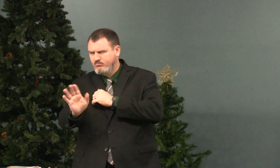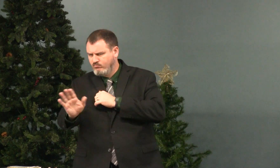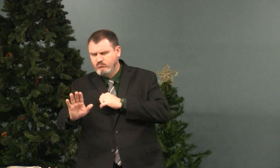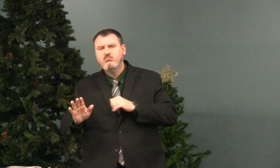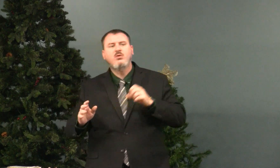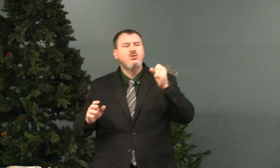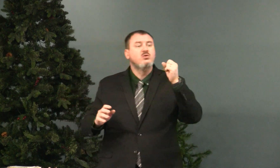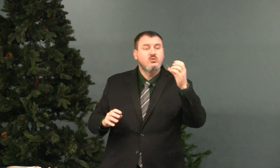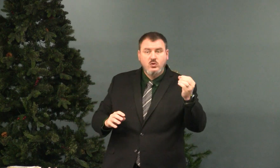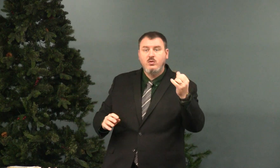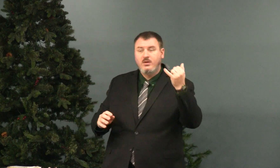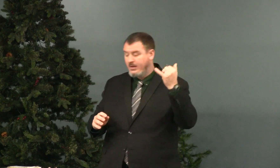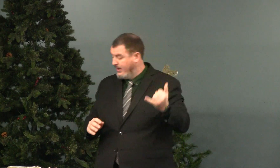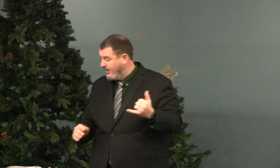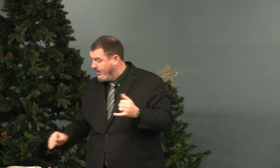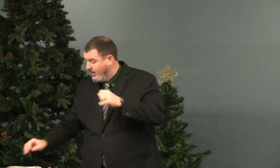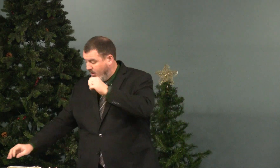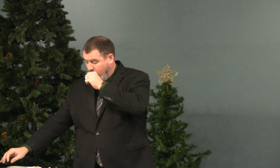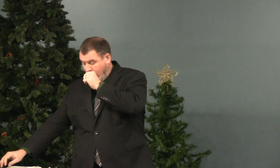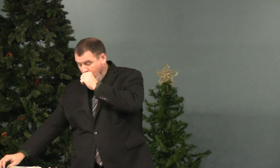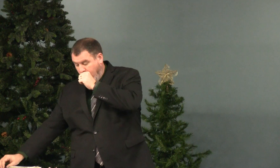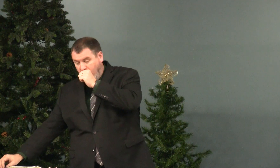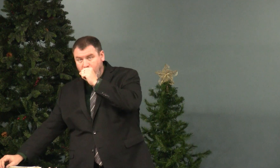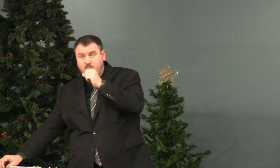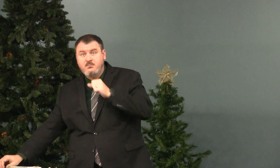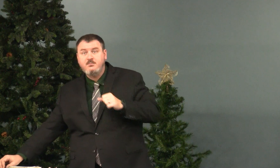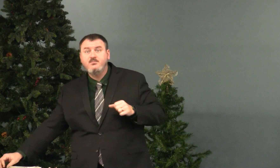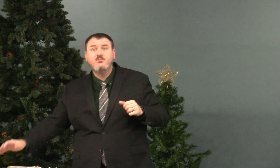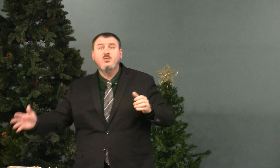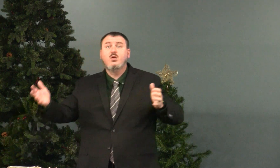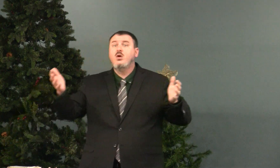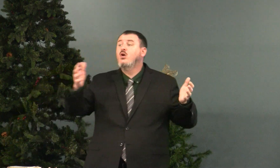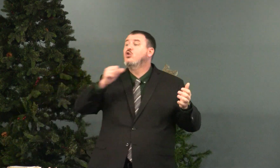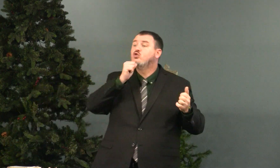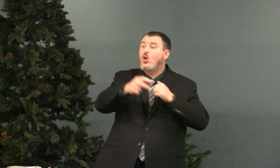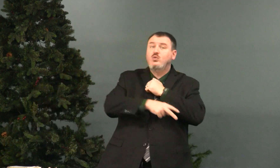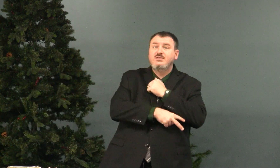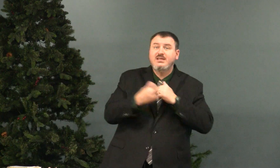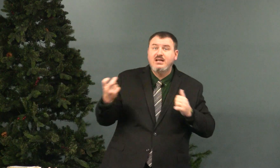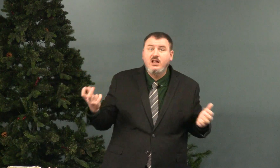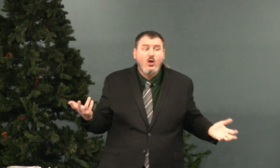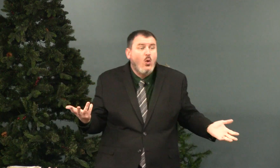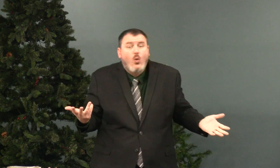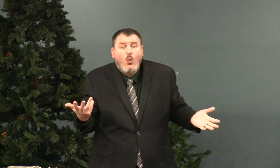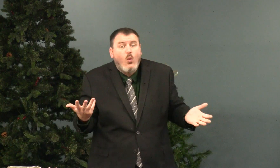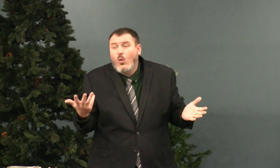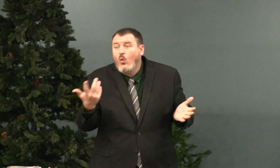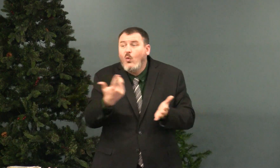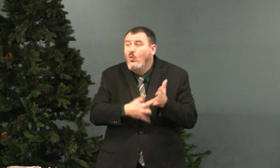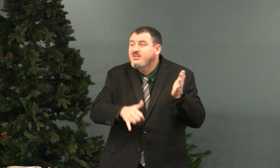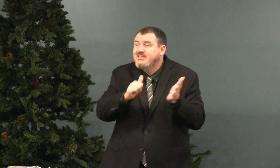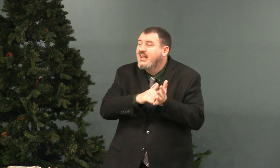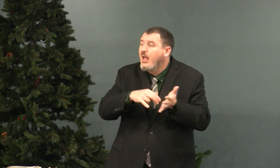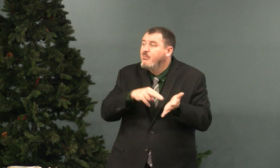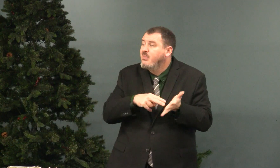Don't do that. That's stealing. So now, don't steal. What does that mean?